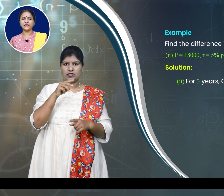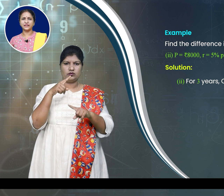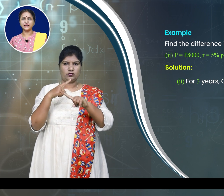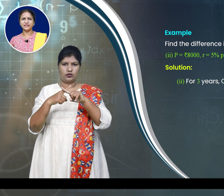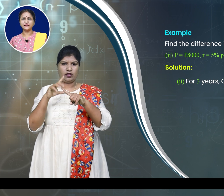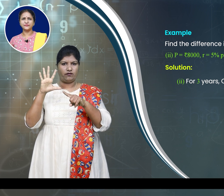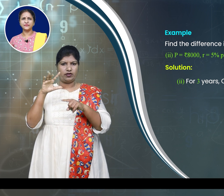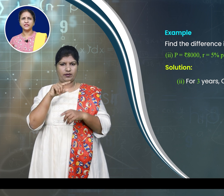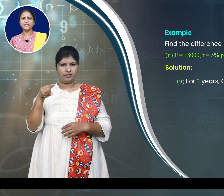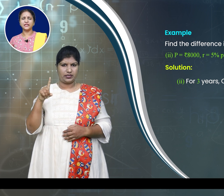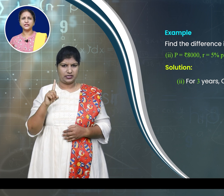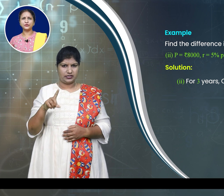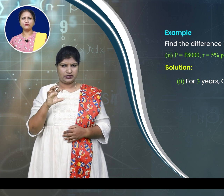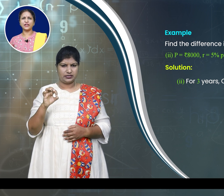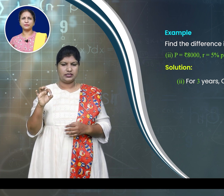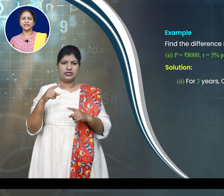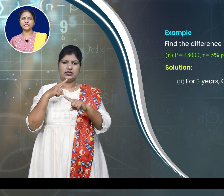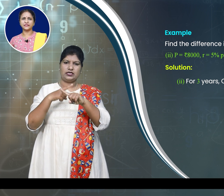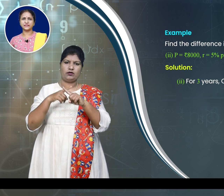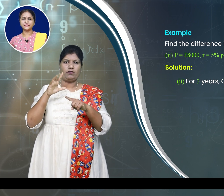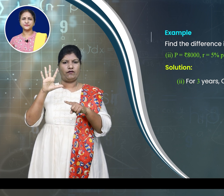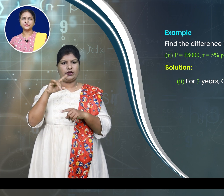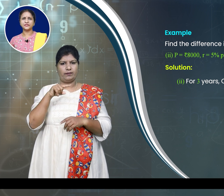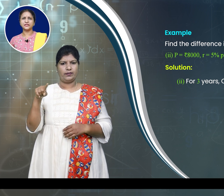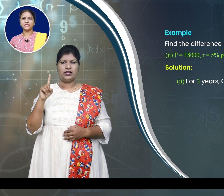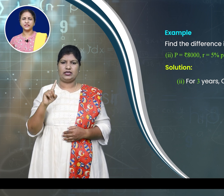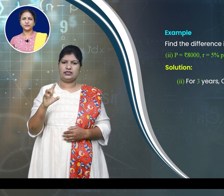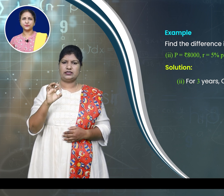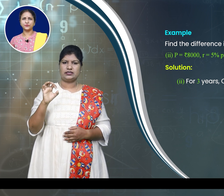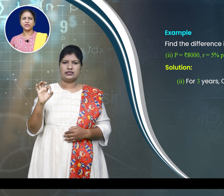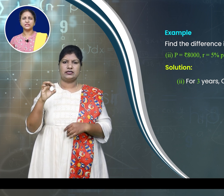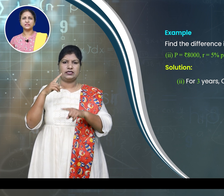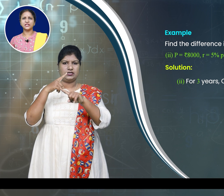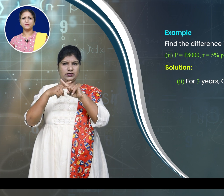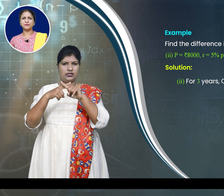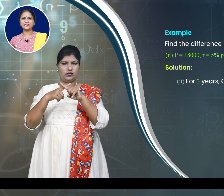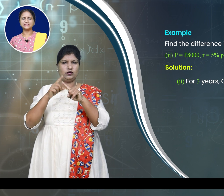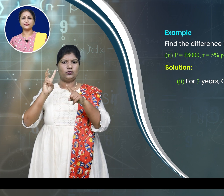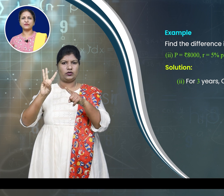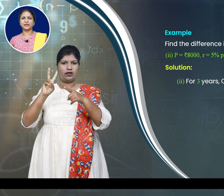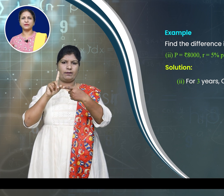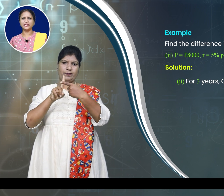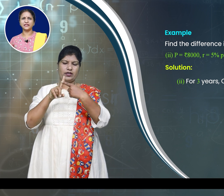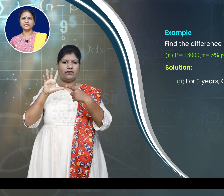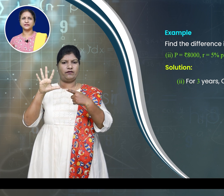100 into 5 by 100 into 3 plus 5 by 100.